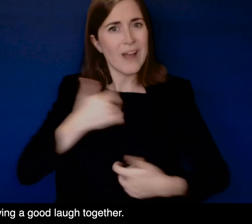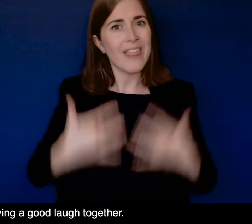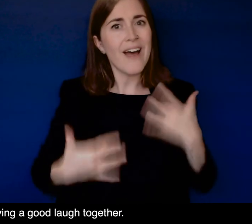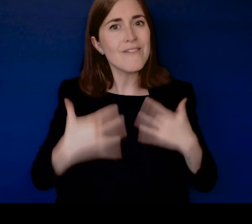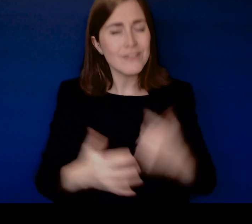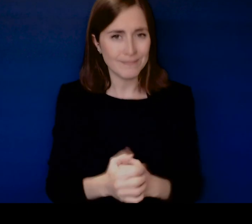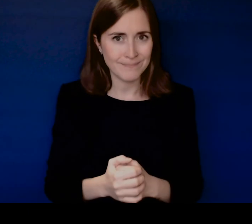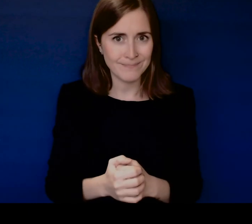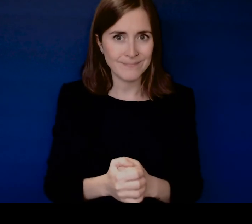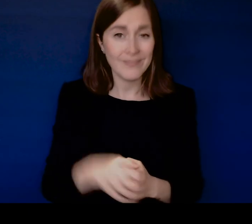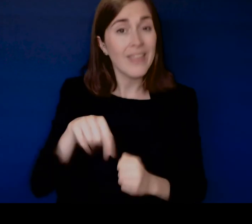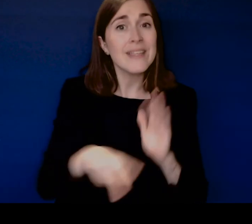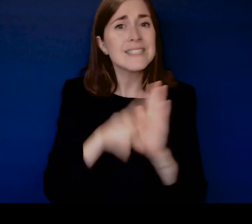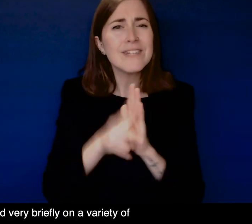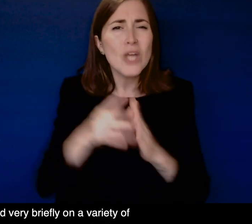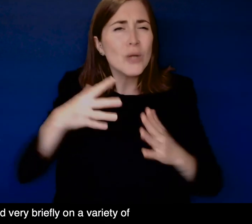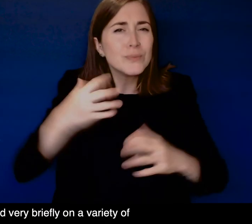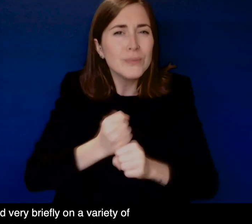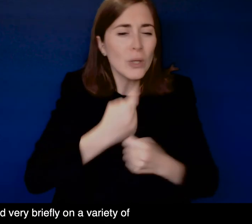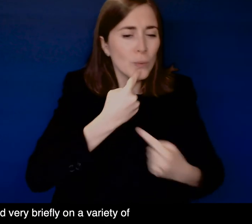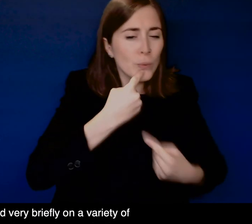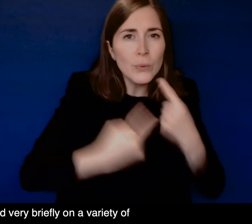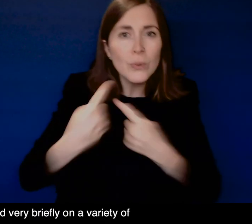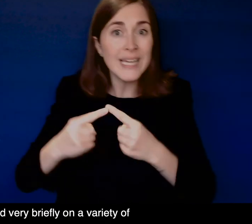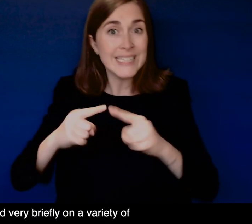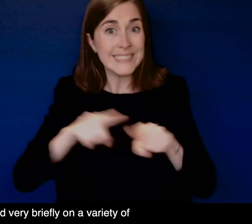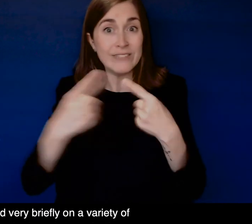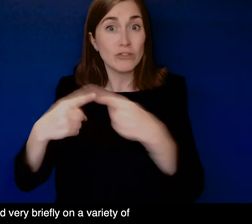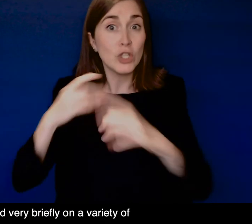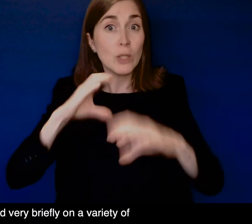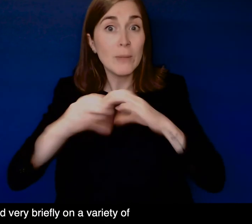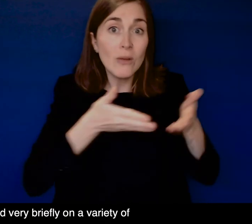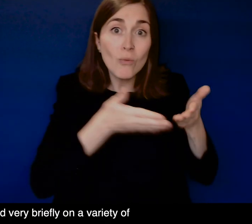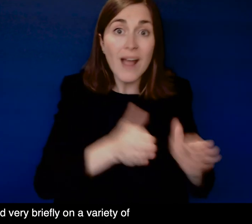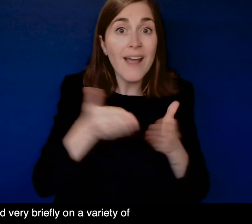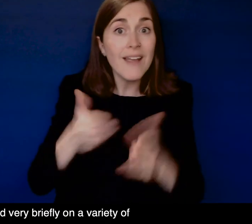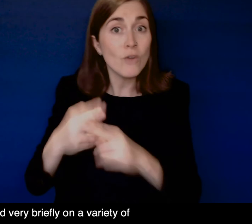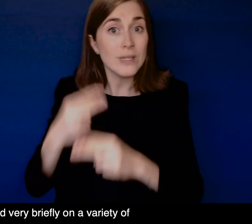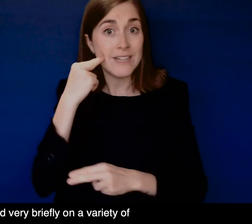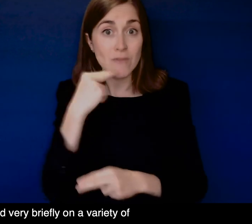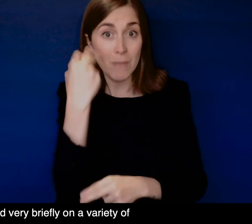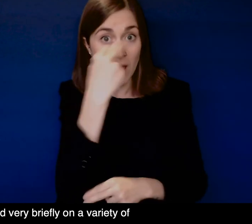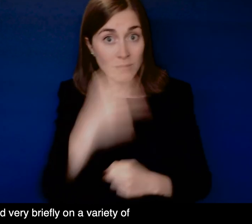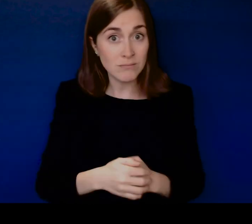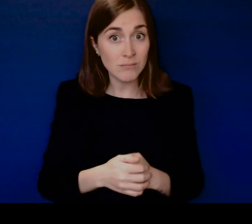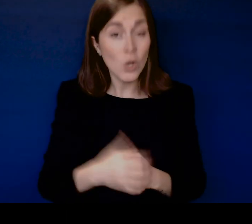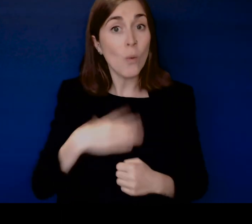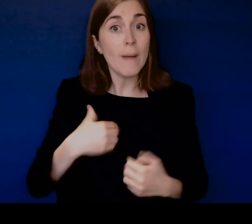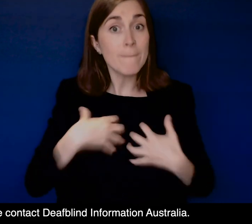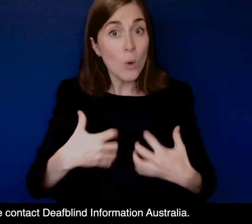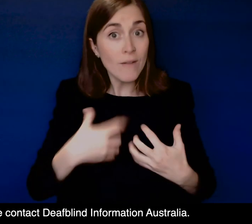good laugh together We have touched very briefly on a variety of communication methods and strategies here